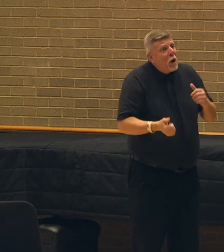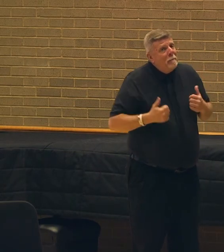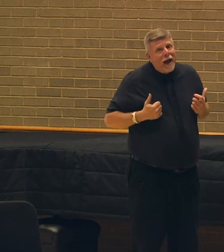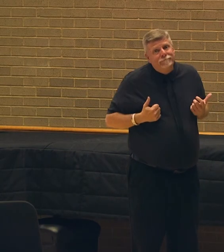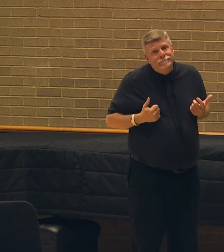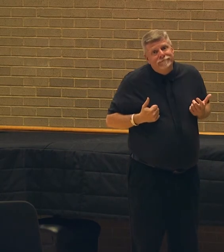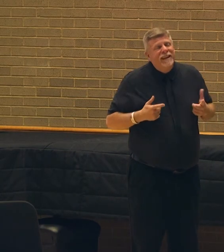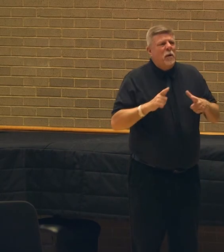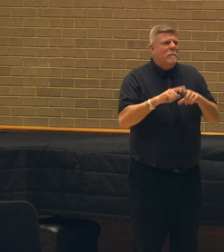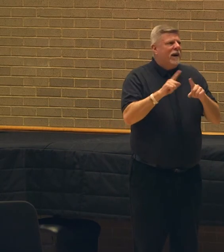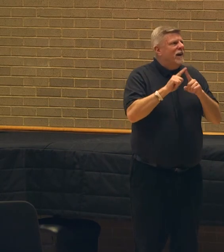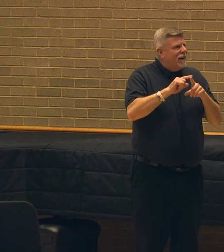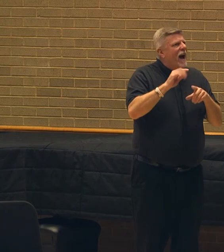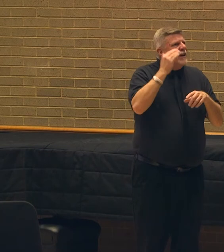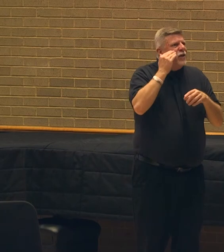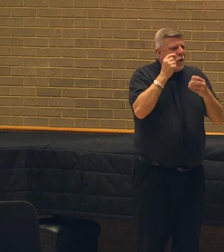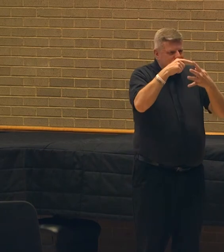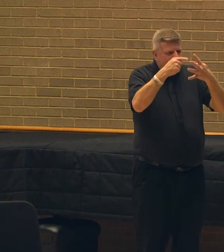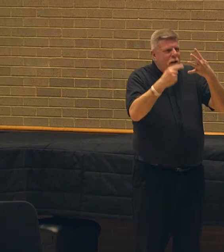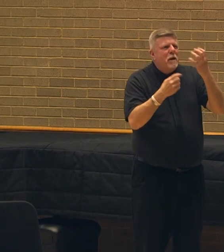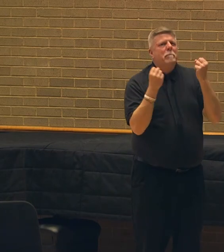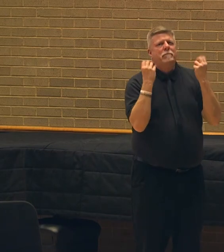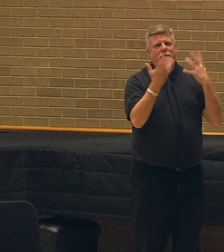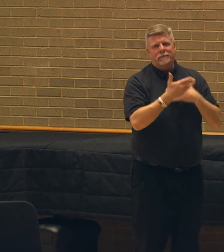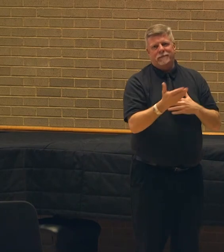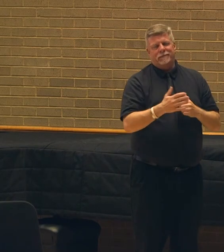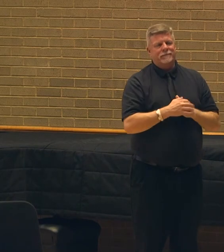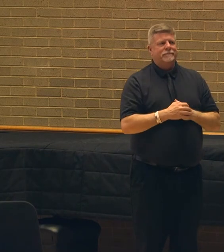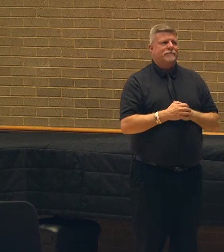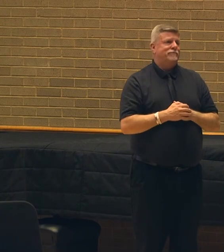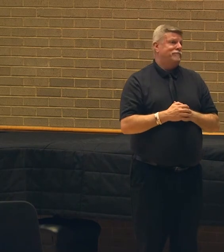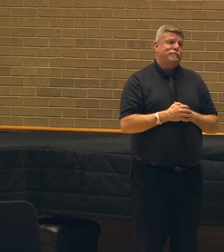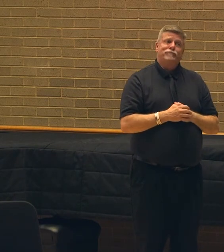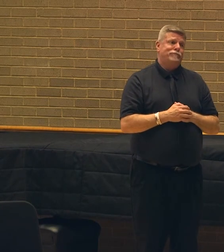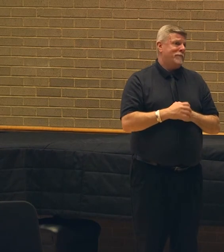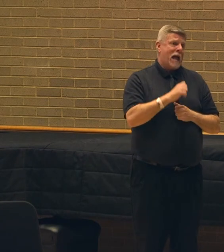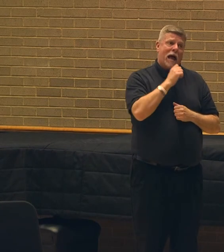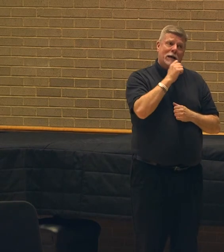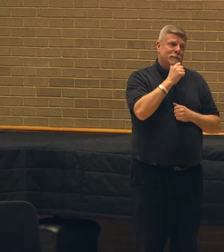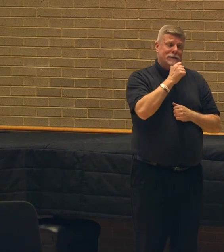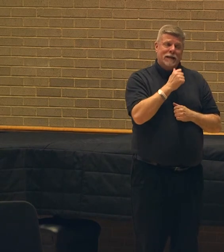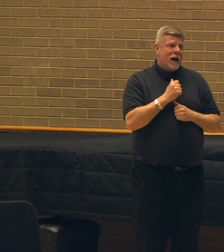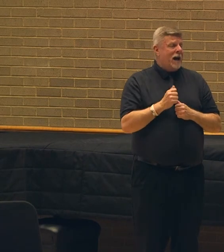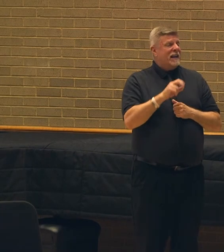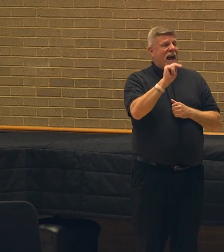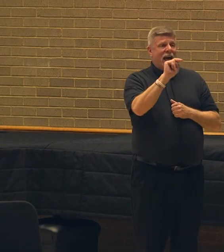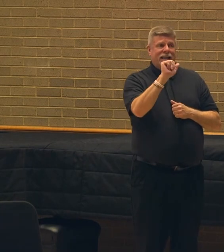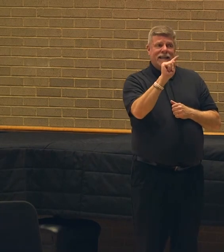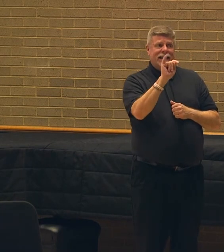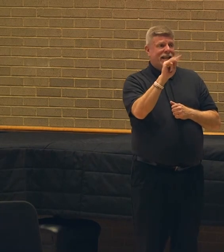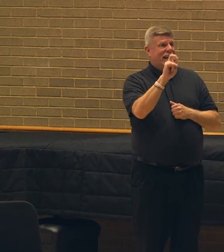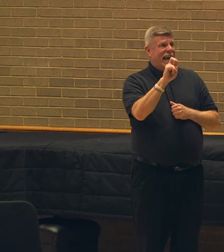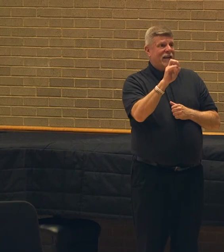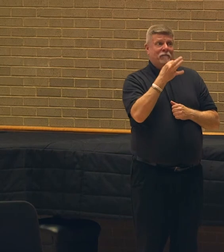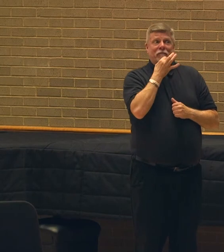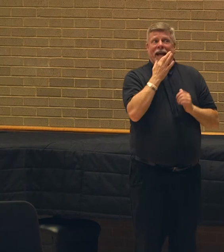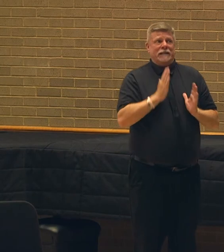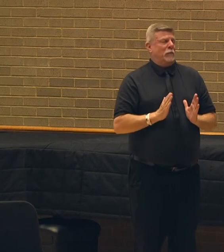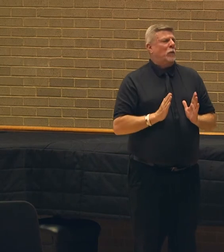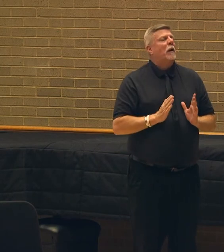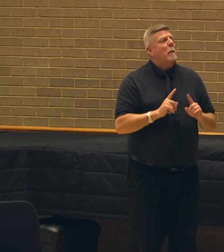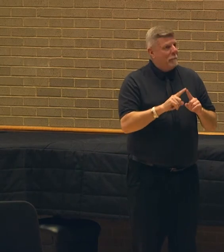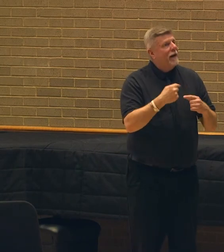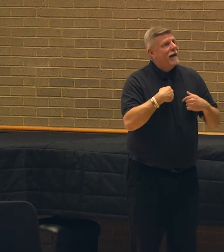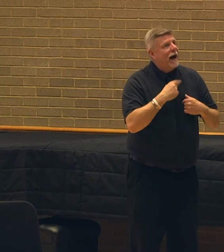of many things. I'm not a native expert, but I am native. So, like